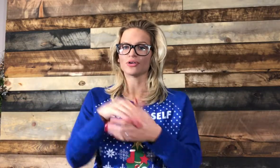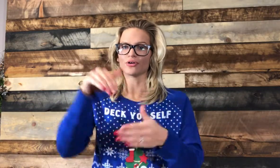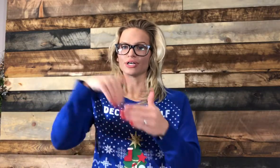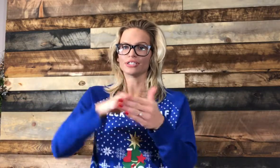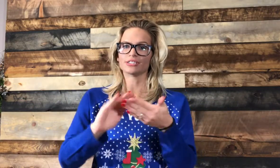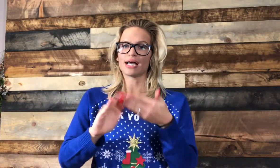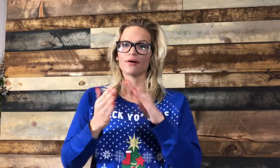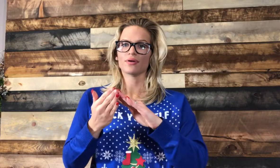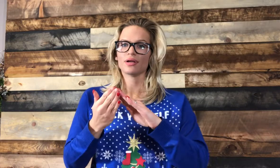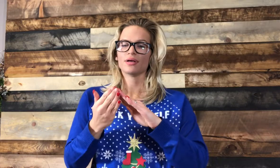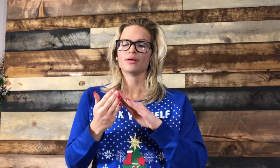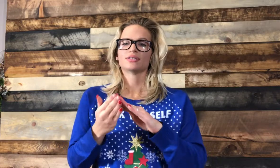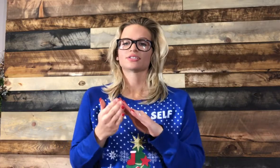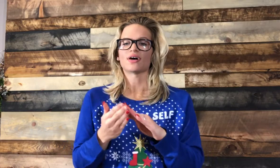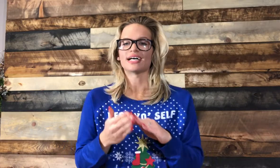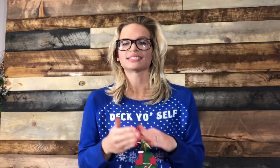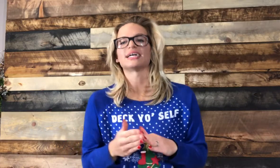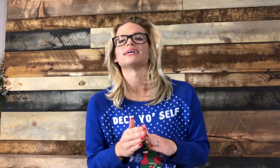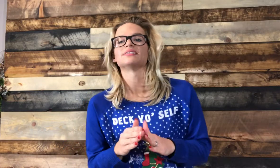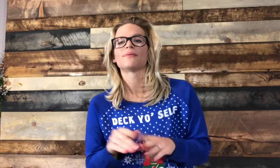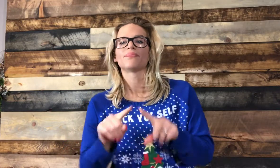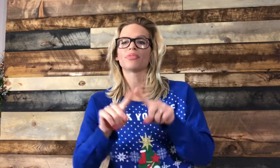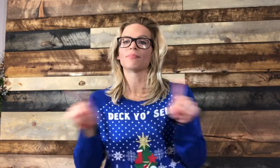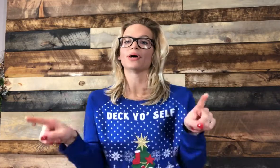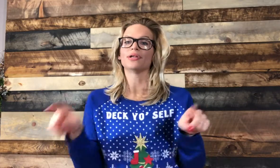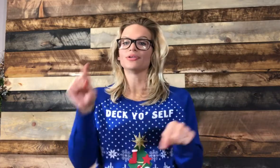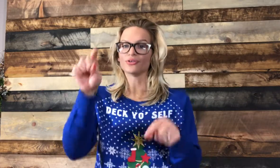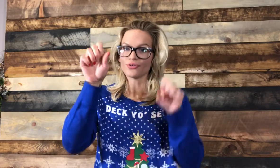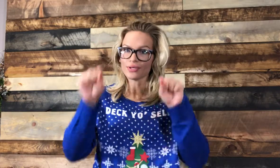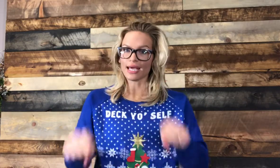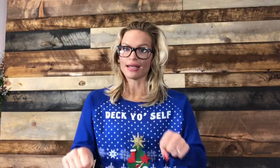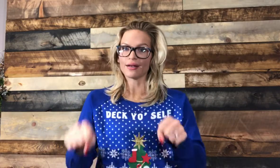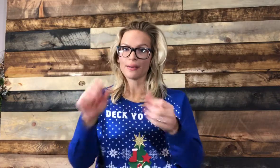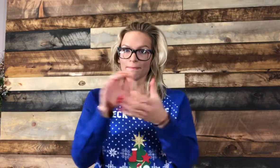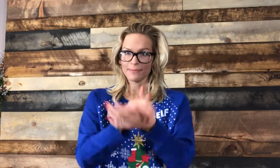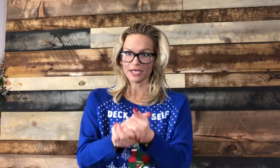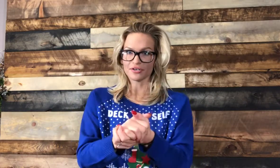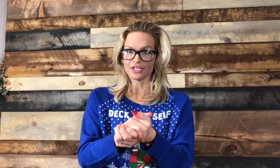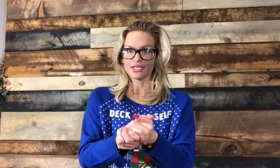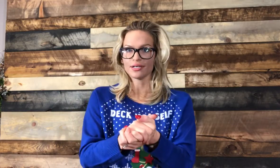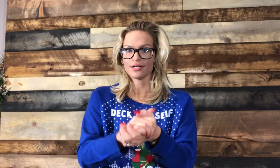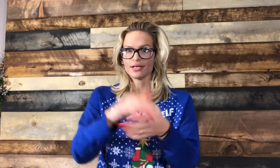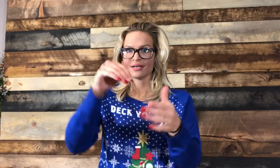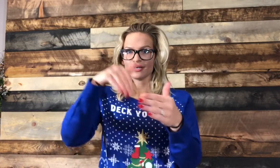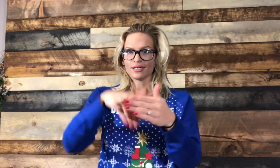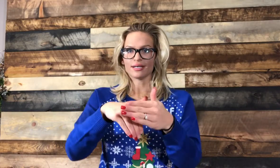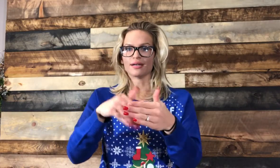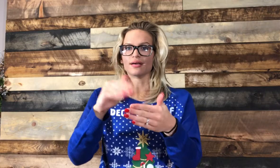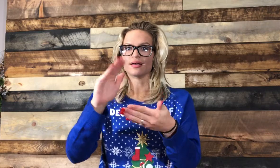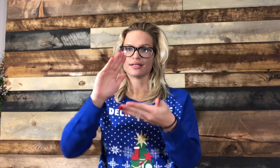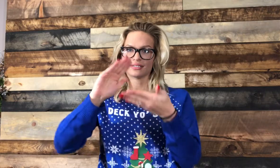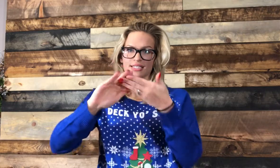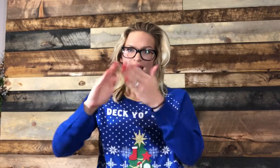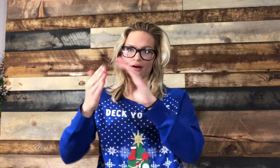you're in town. So I signed, but you can marry in town.